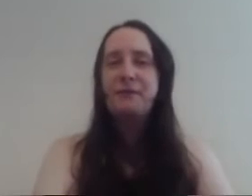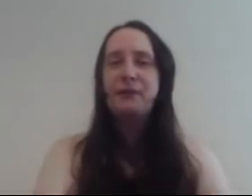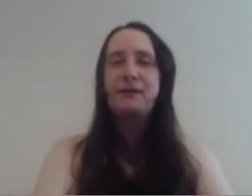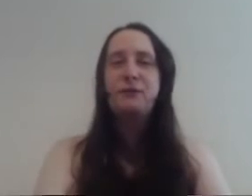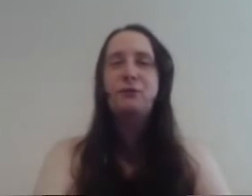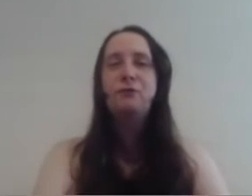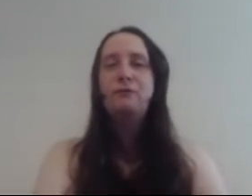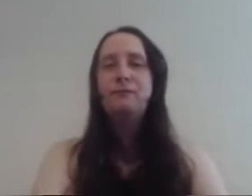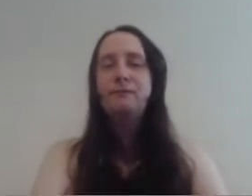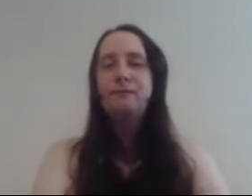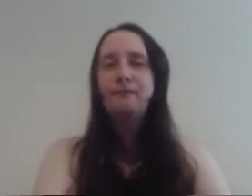for the devil